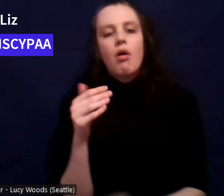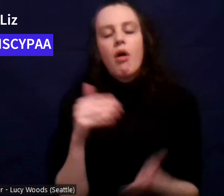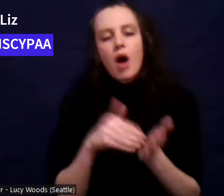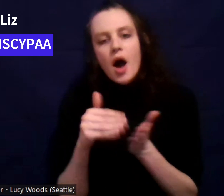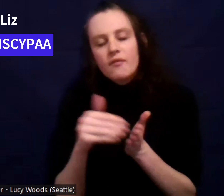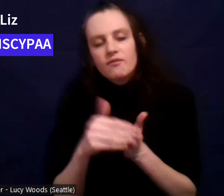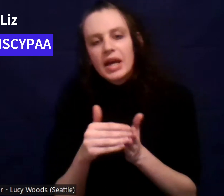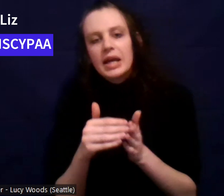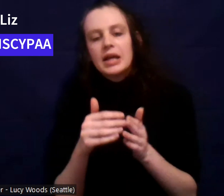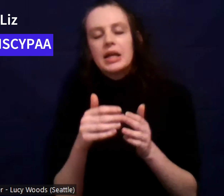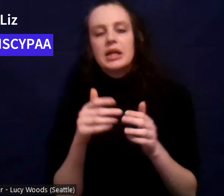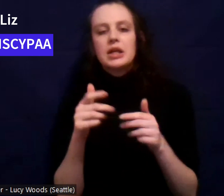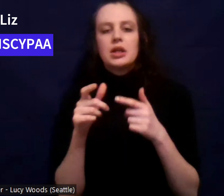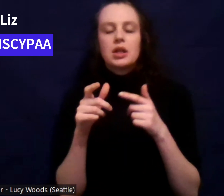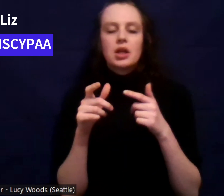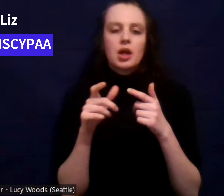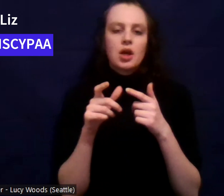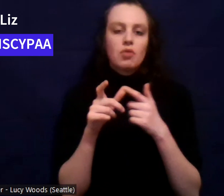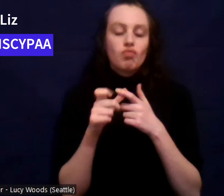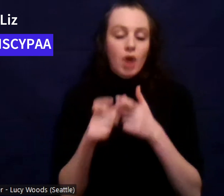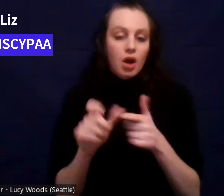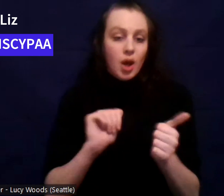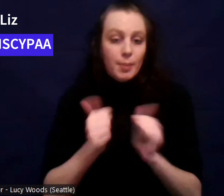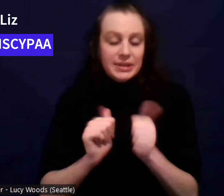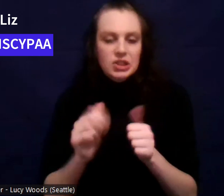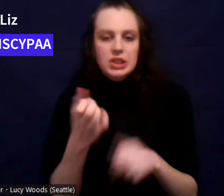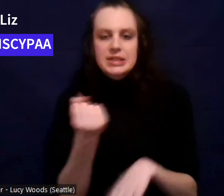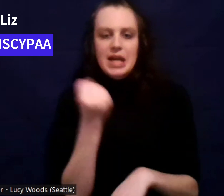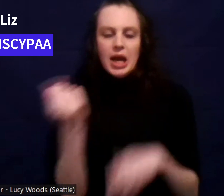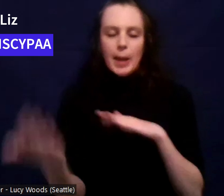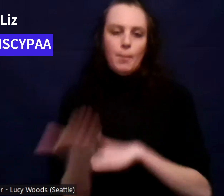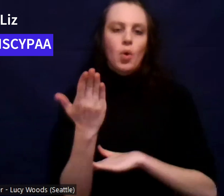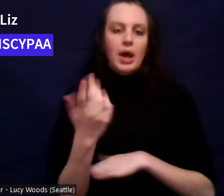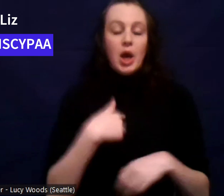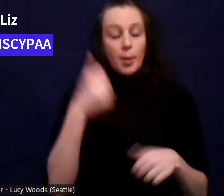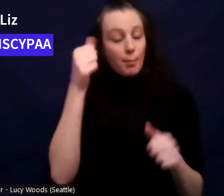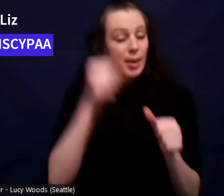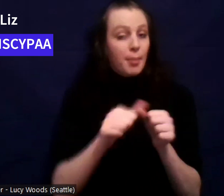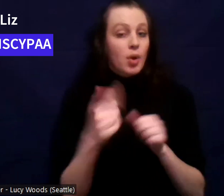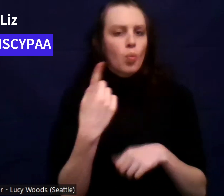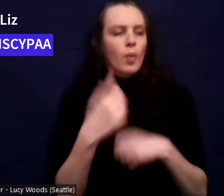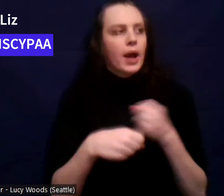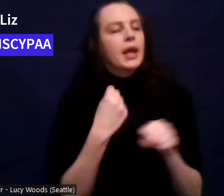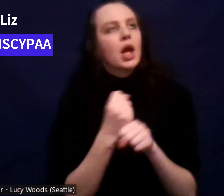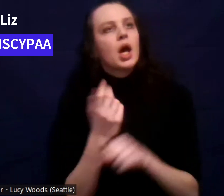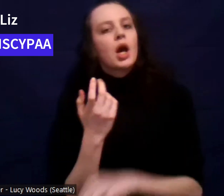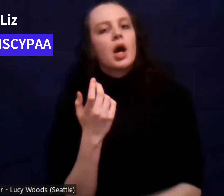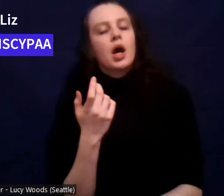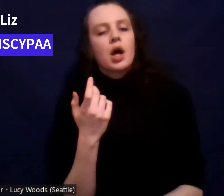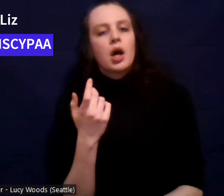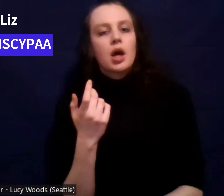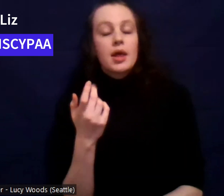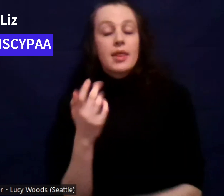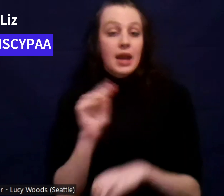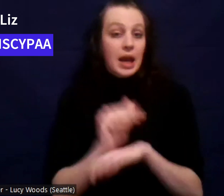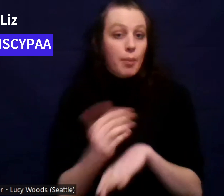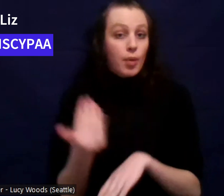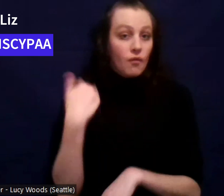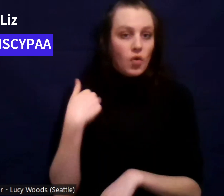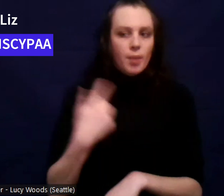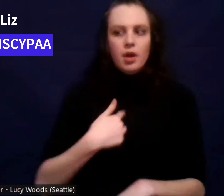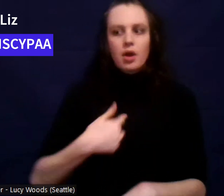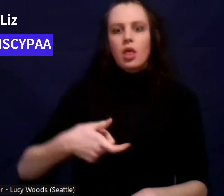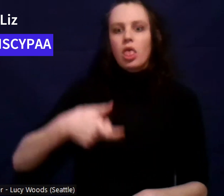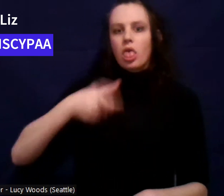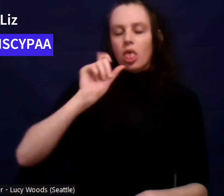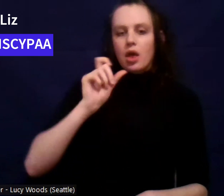I remember one freshman year, um, one of those meets I drank the night before and I